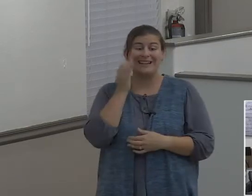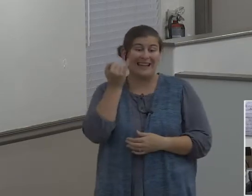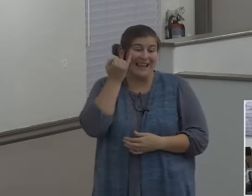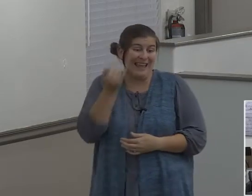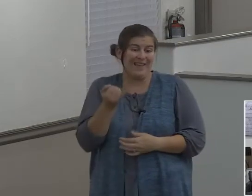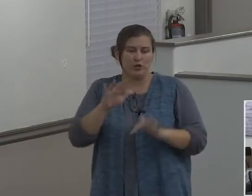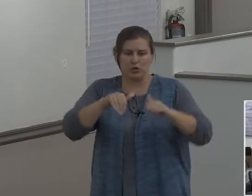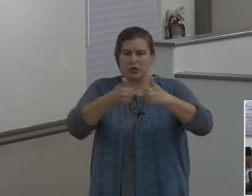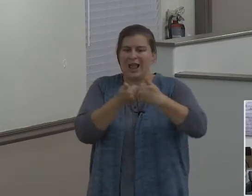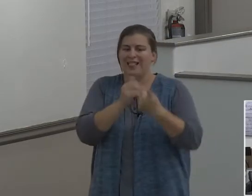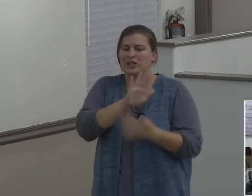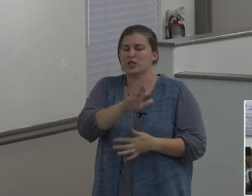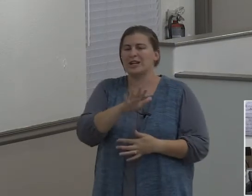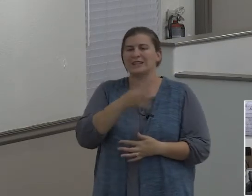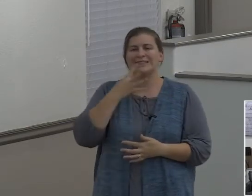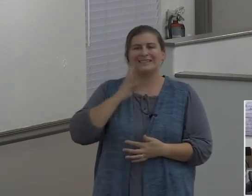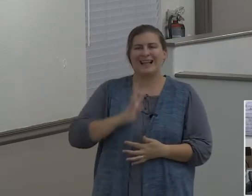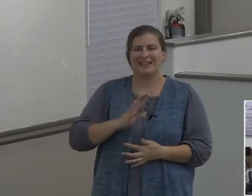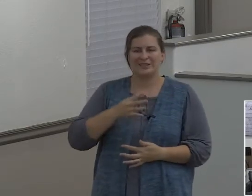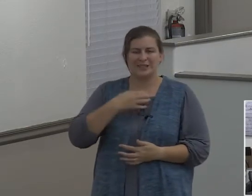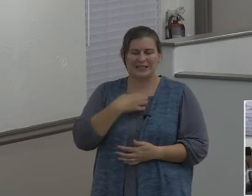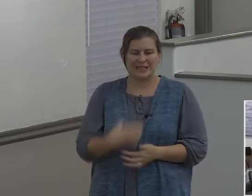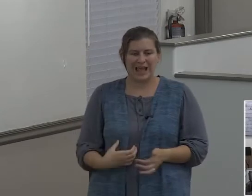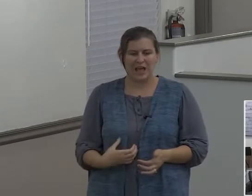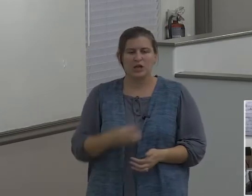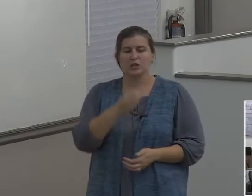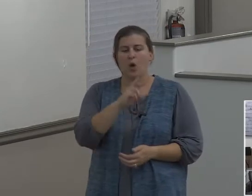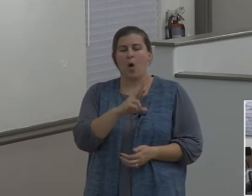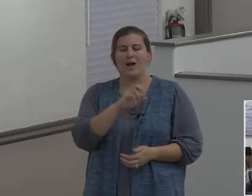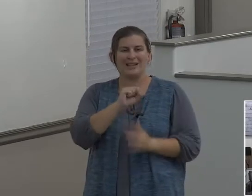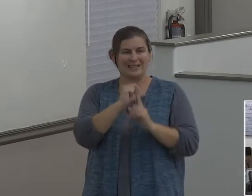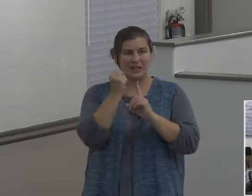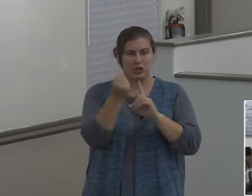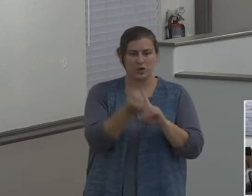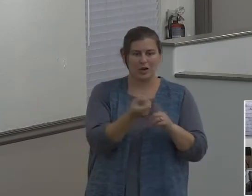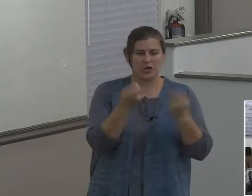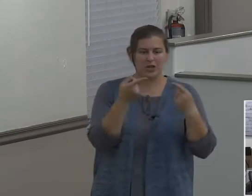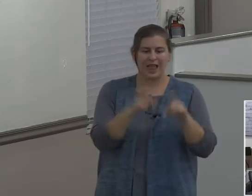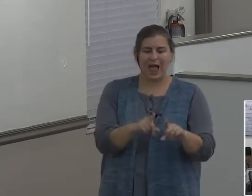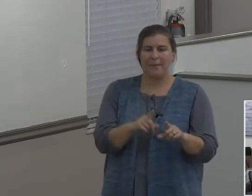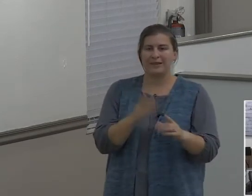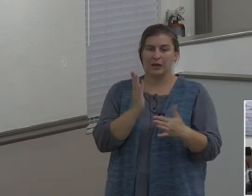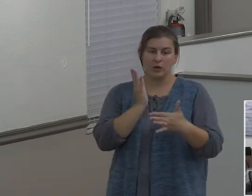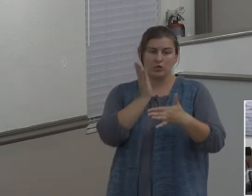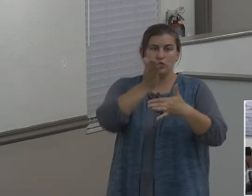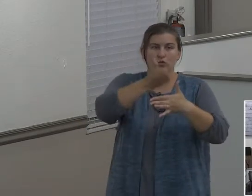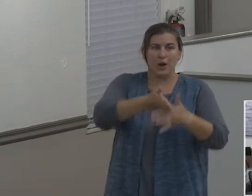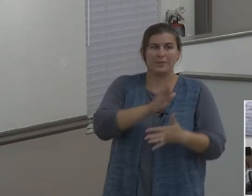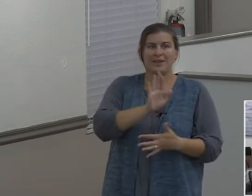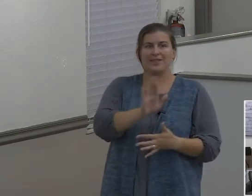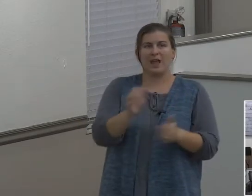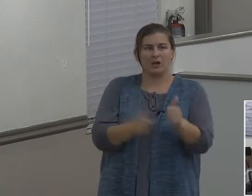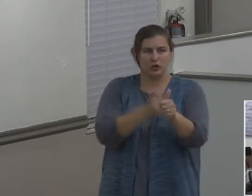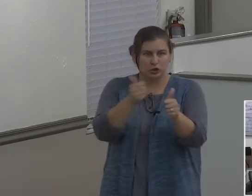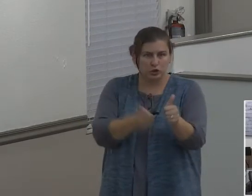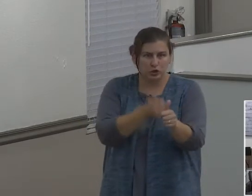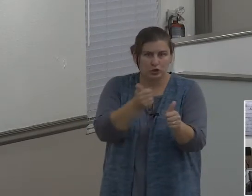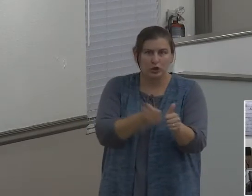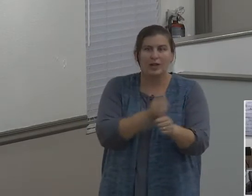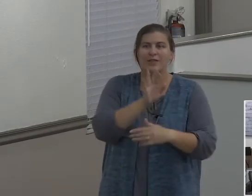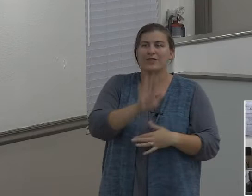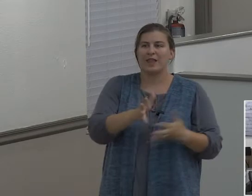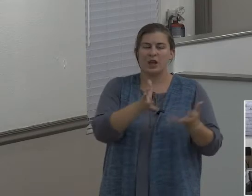you let there be some kind of situation arise that might interfere with their pursuit of their own will